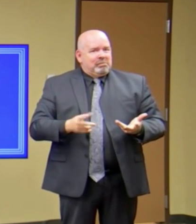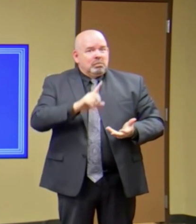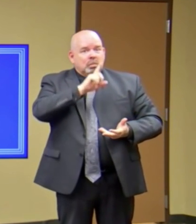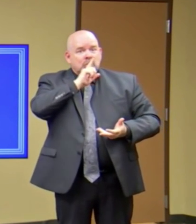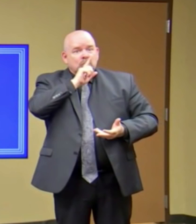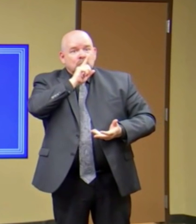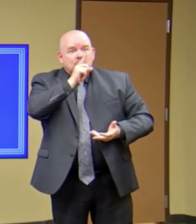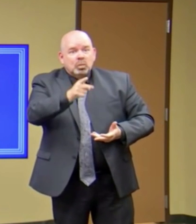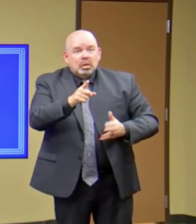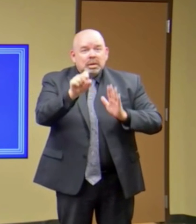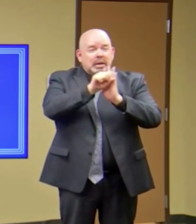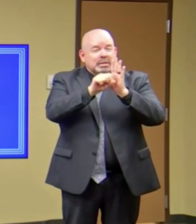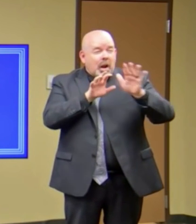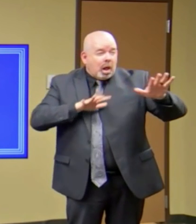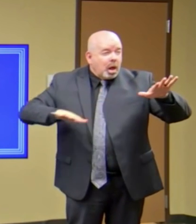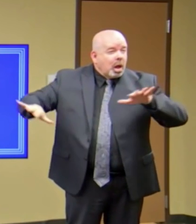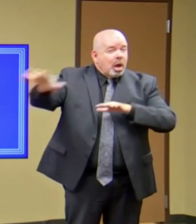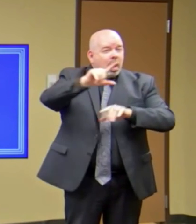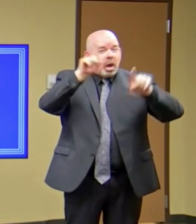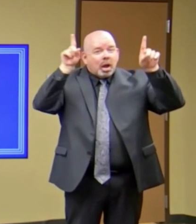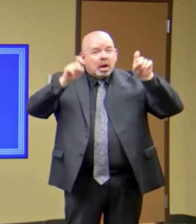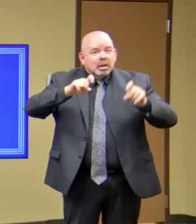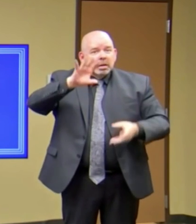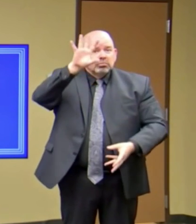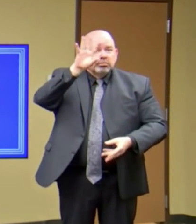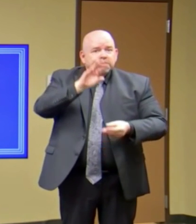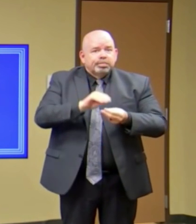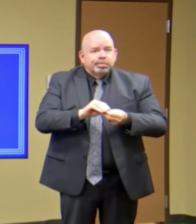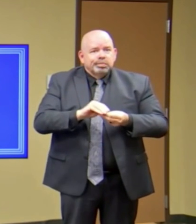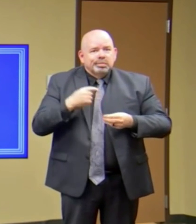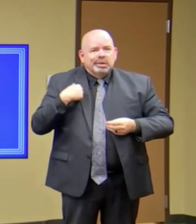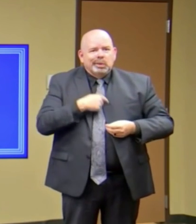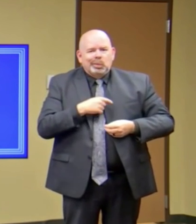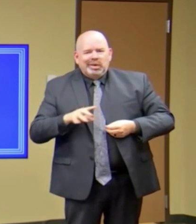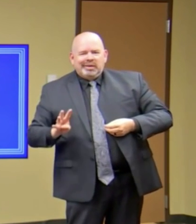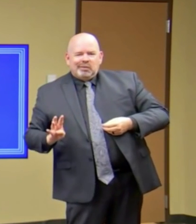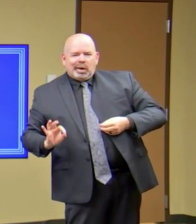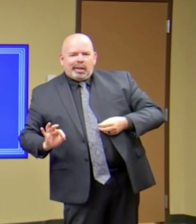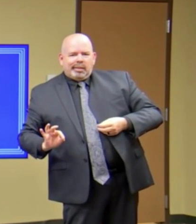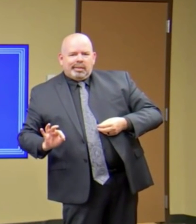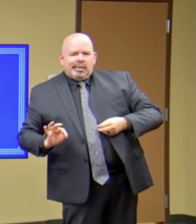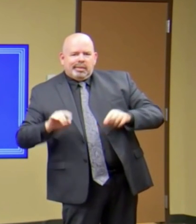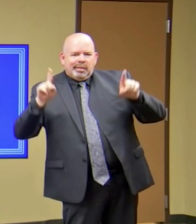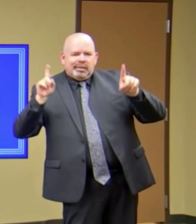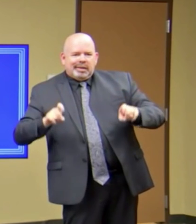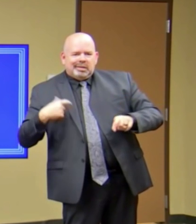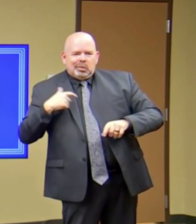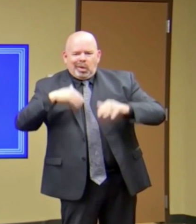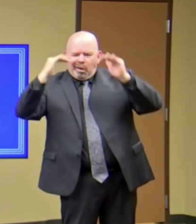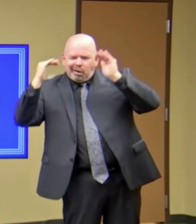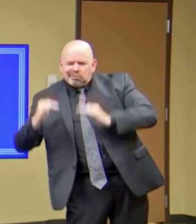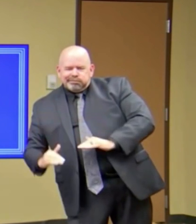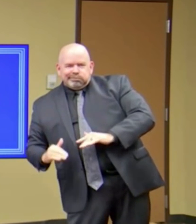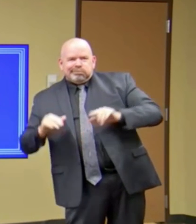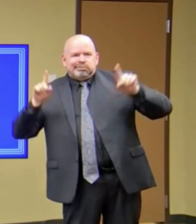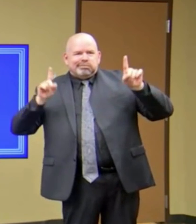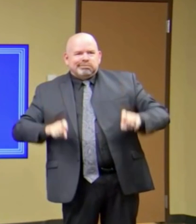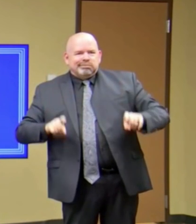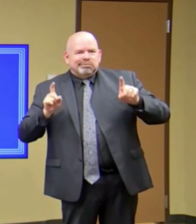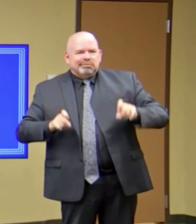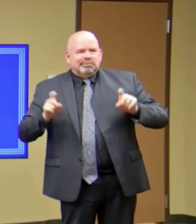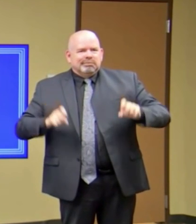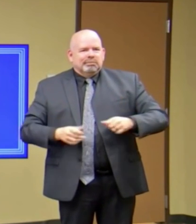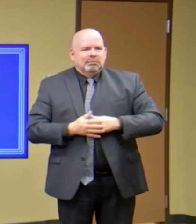dead last yesterday. We got a little bump or Michigan actually maybe got a little lower. But anyway, we're 49th today. We're